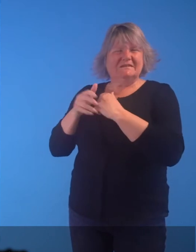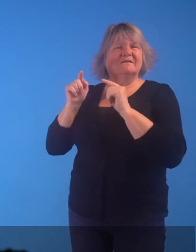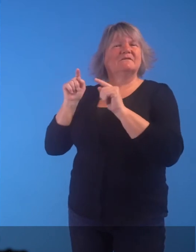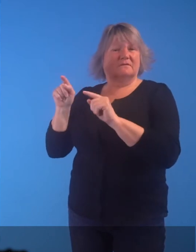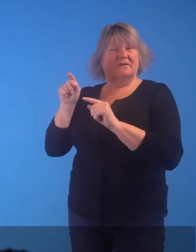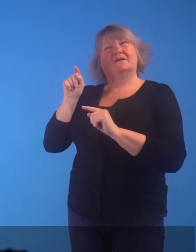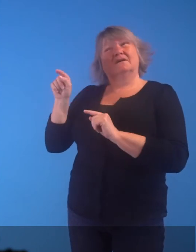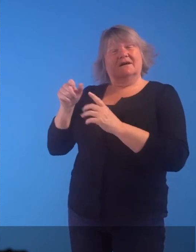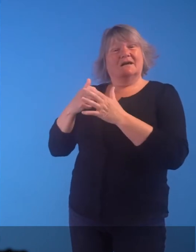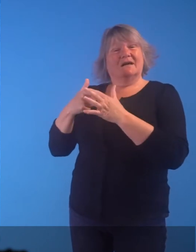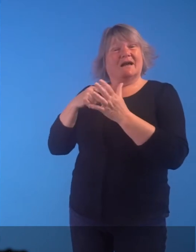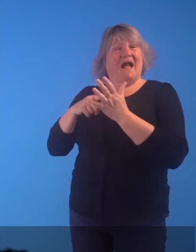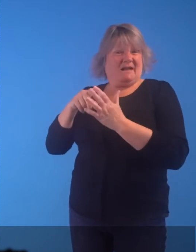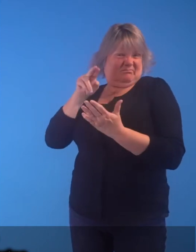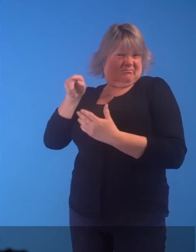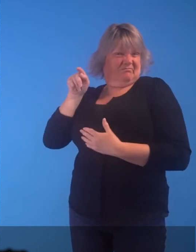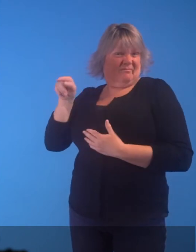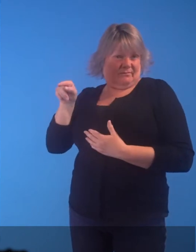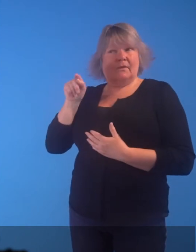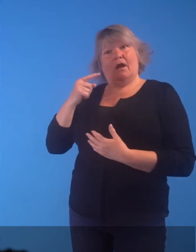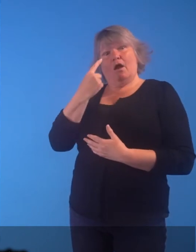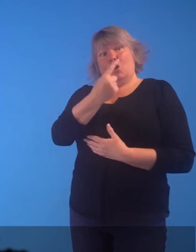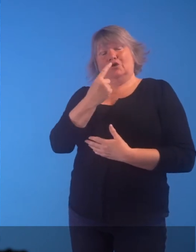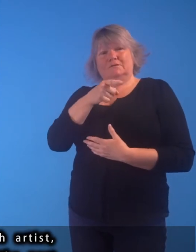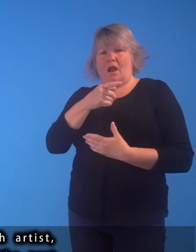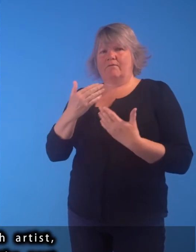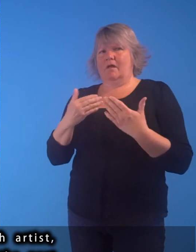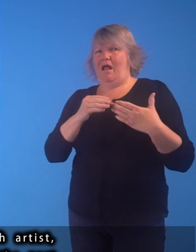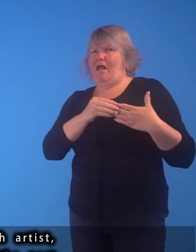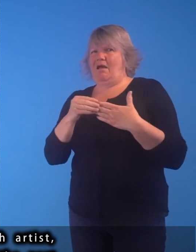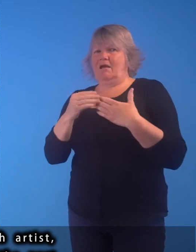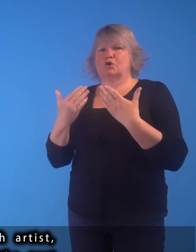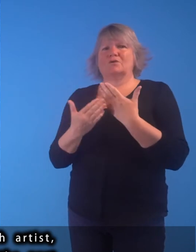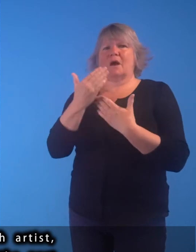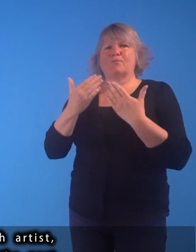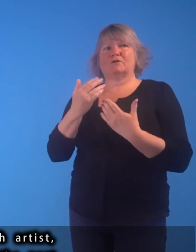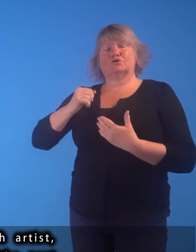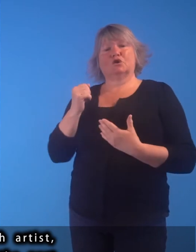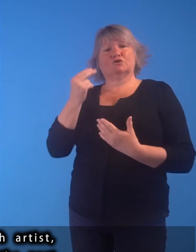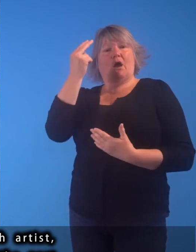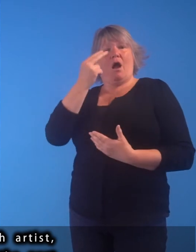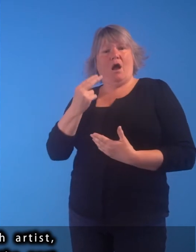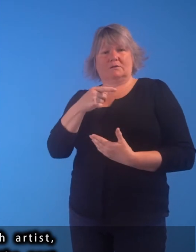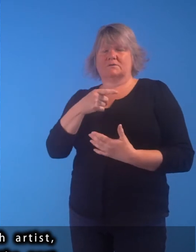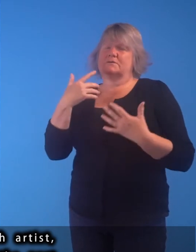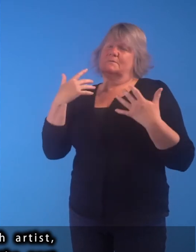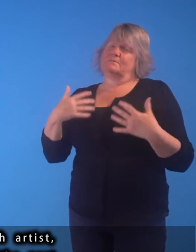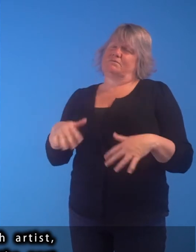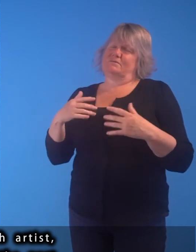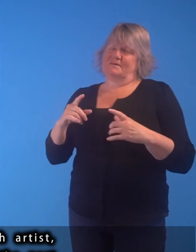with marvellous spontaneity and expression by the leading contemporary Scottish artist Kate Downey, captures